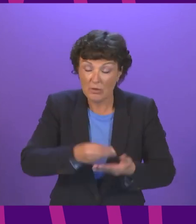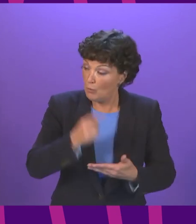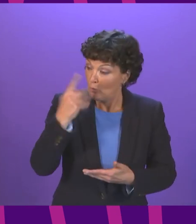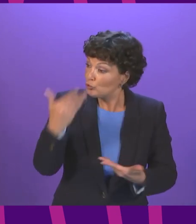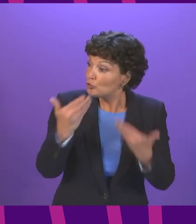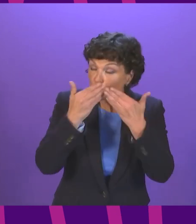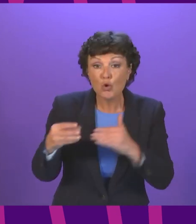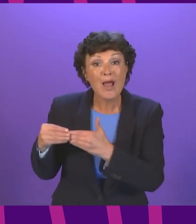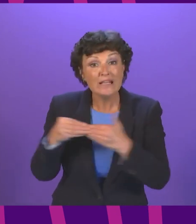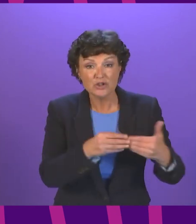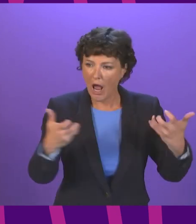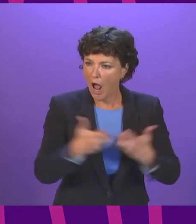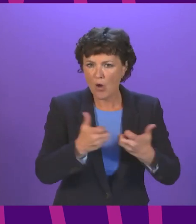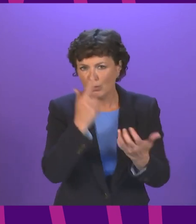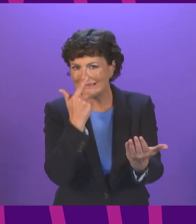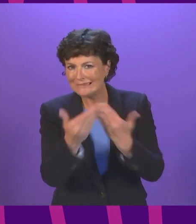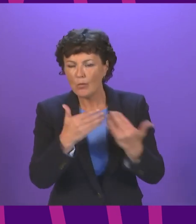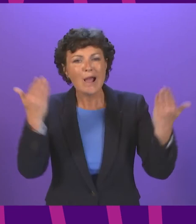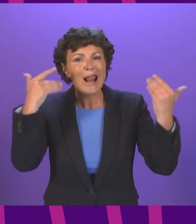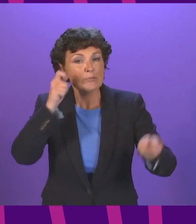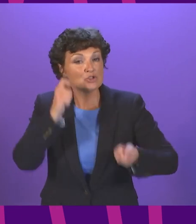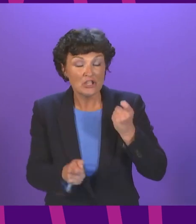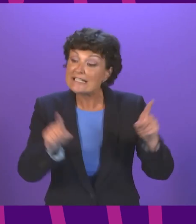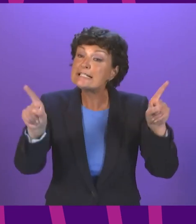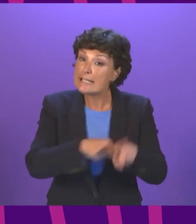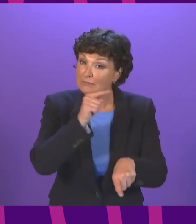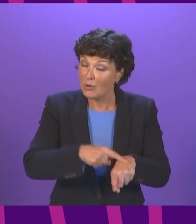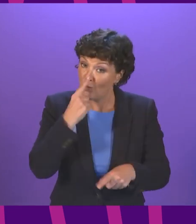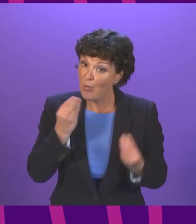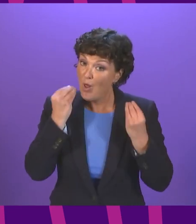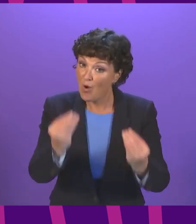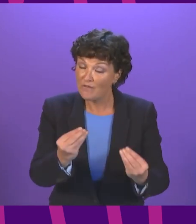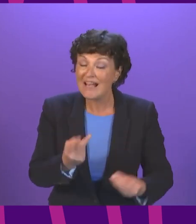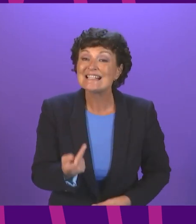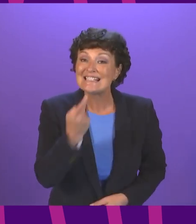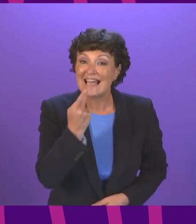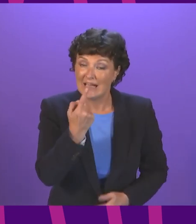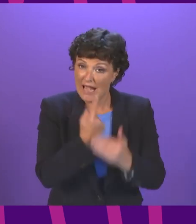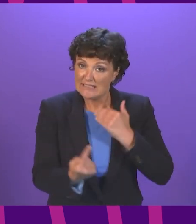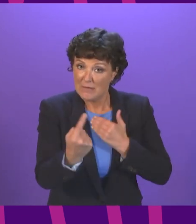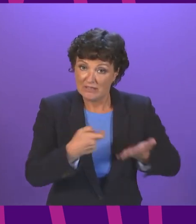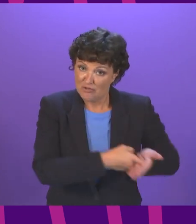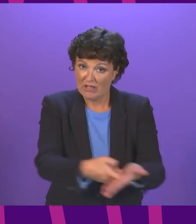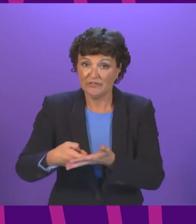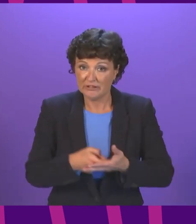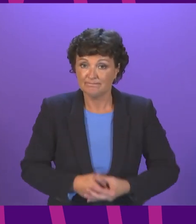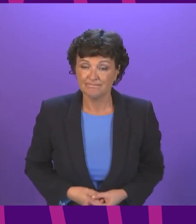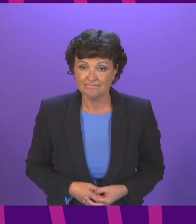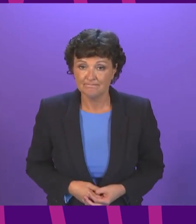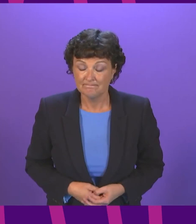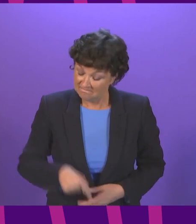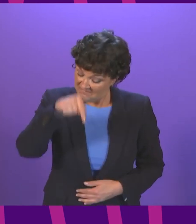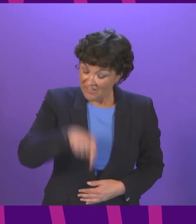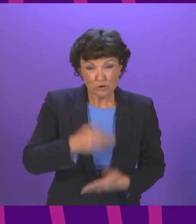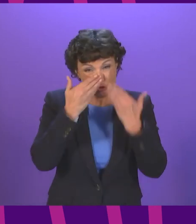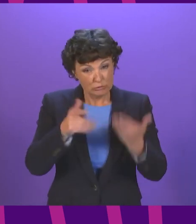and we will offer people an informed choice on Scotland's future This programme addresses our current reality but it